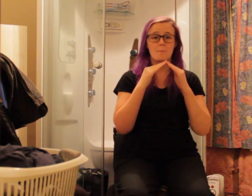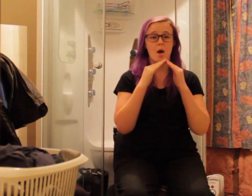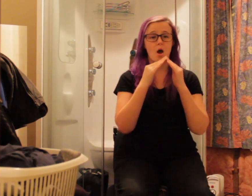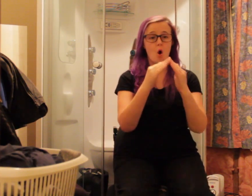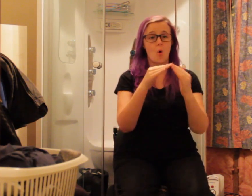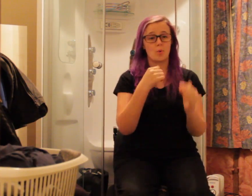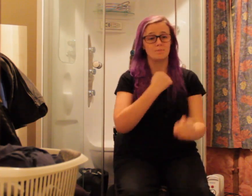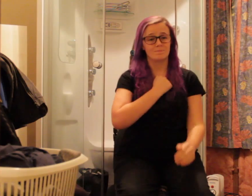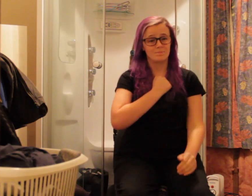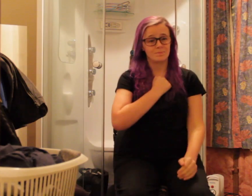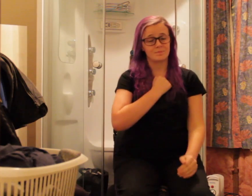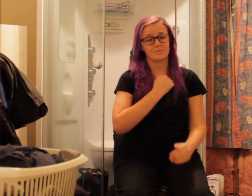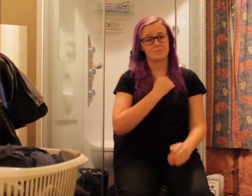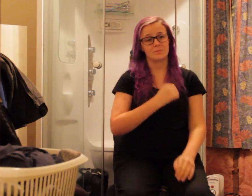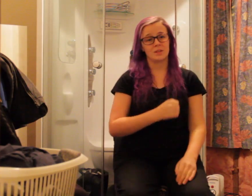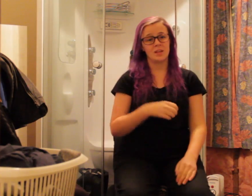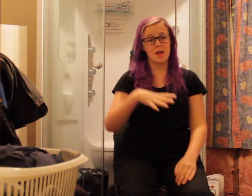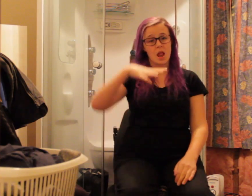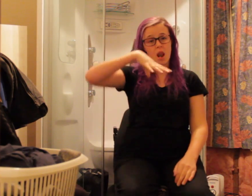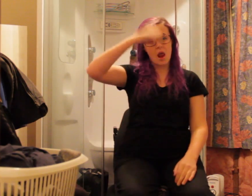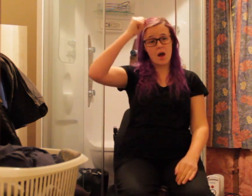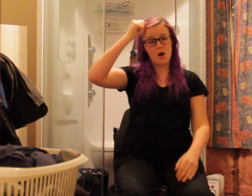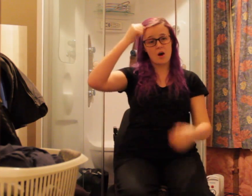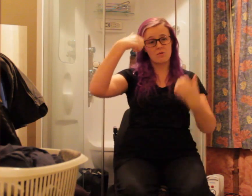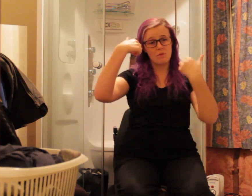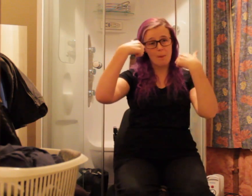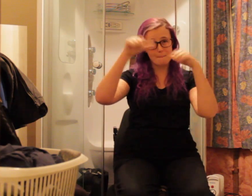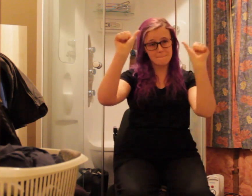Turn off the lights and finally close the door.